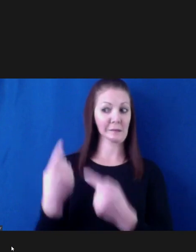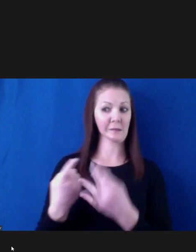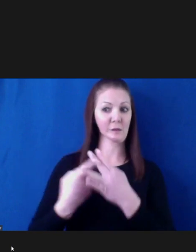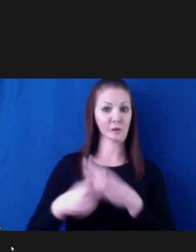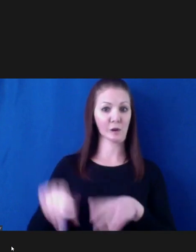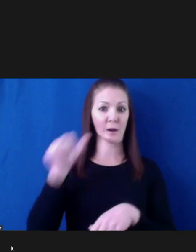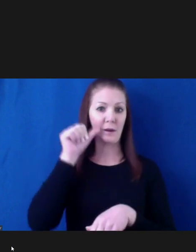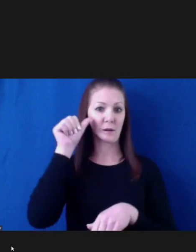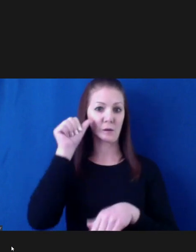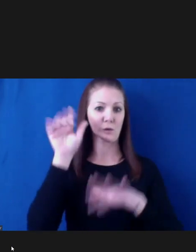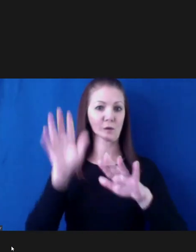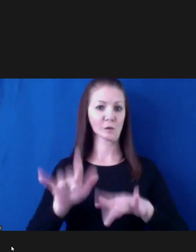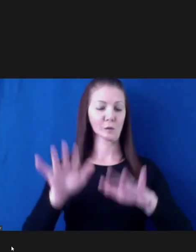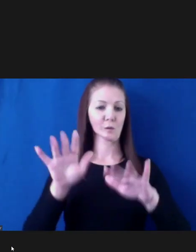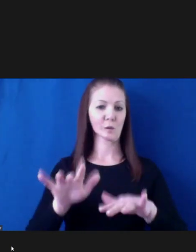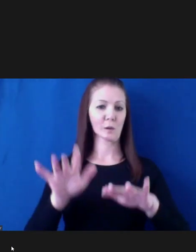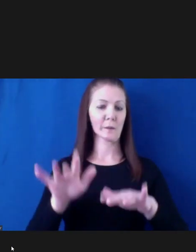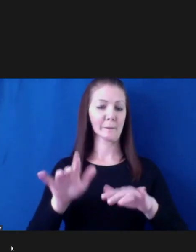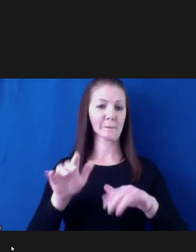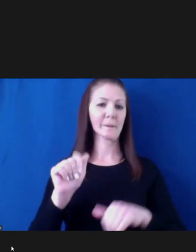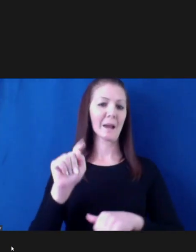or from recording at 0600.